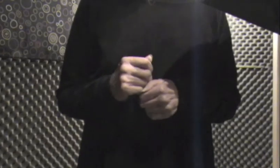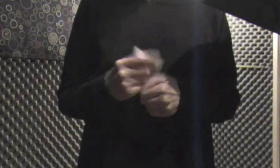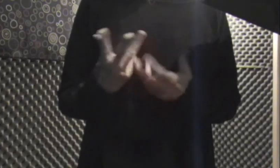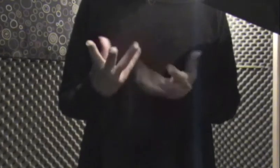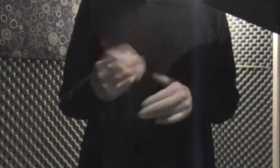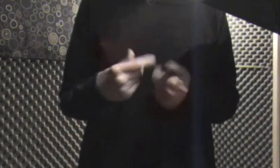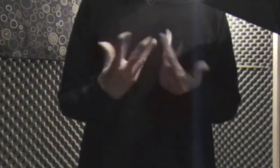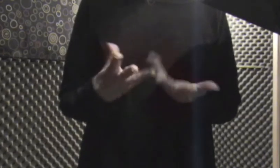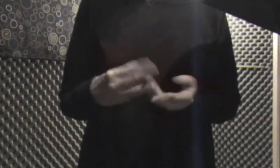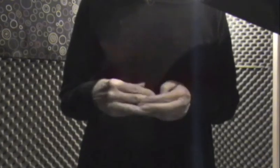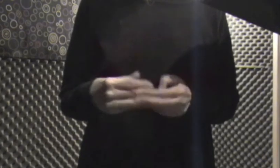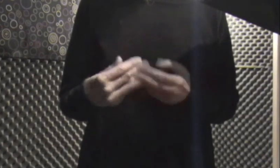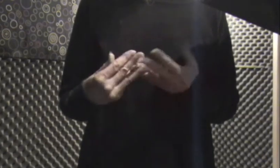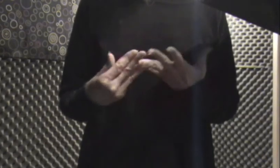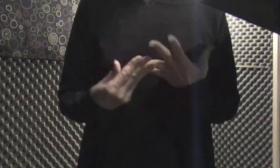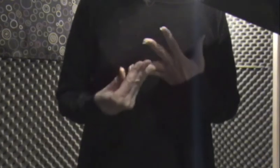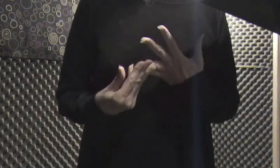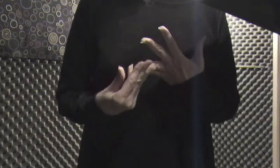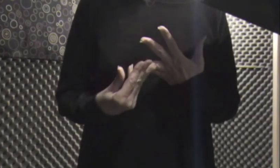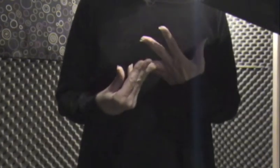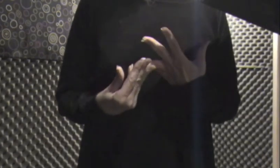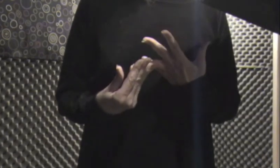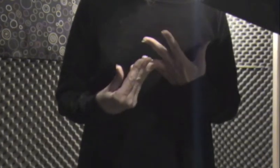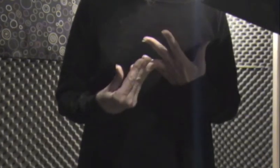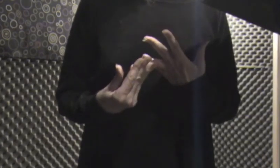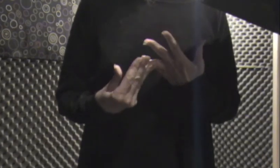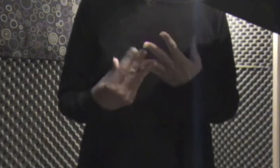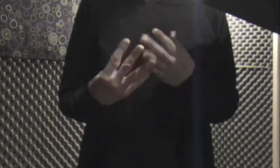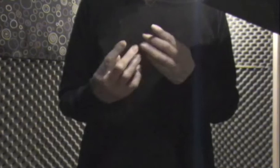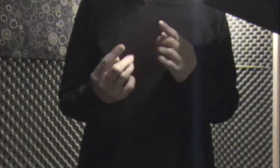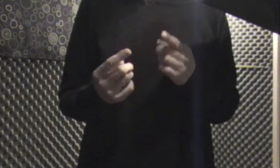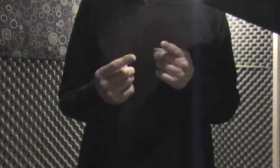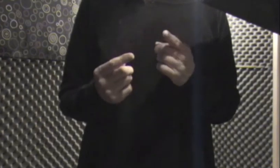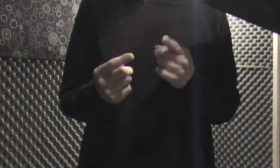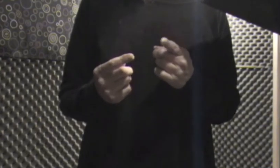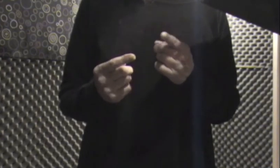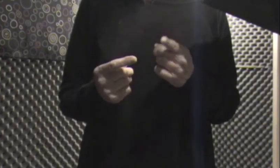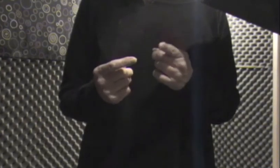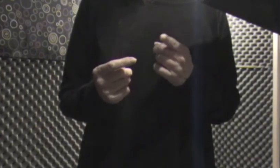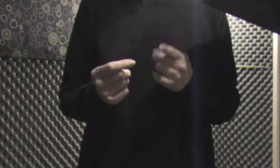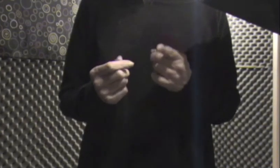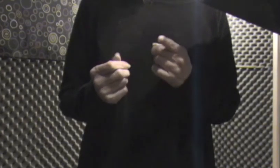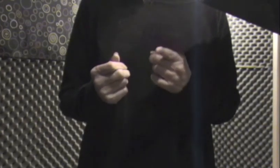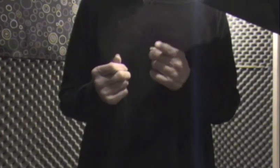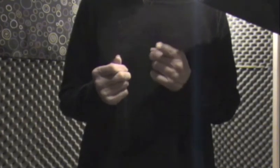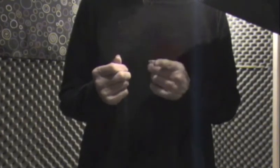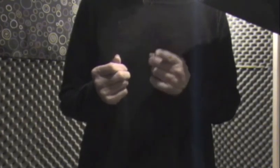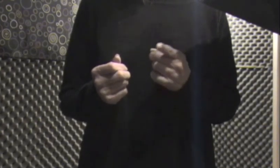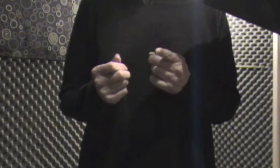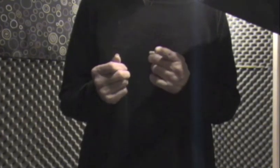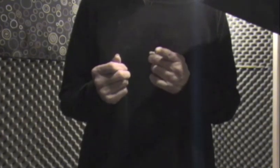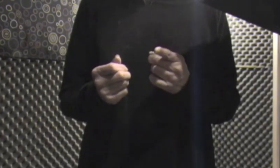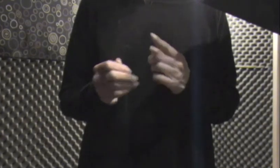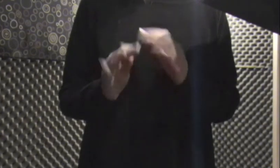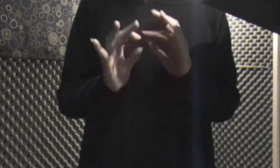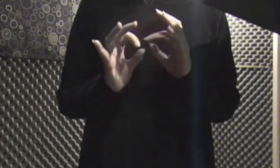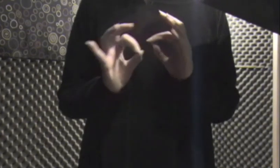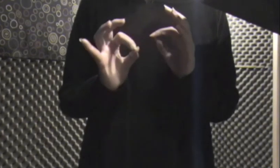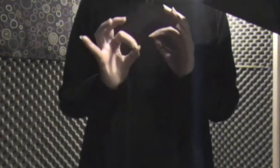brook Spilling its guts Into the morning air Your name is tattooed On the insides of my eyelids It's the